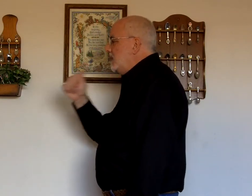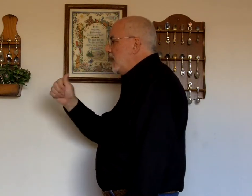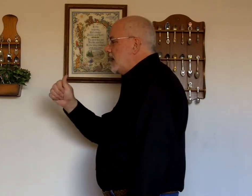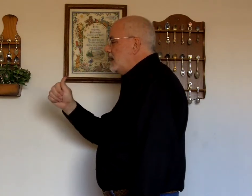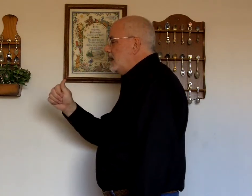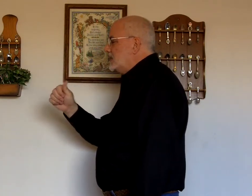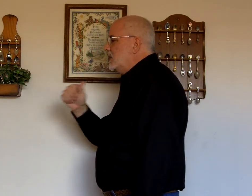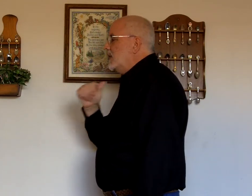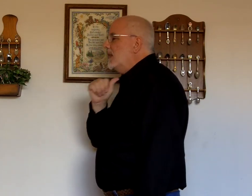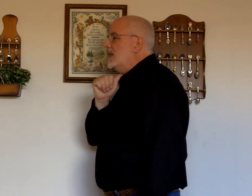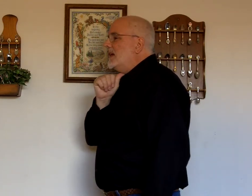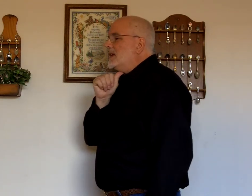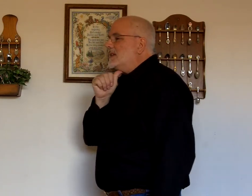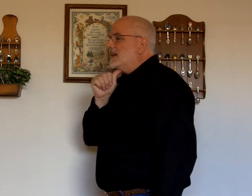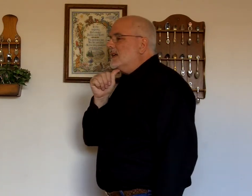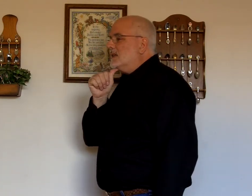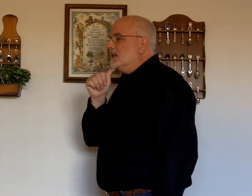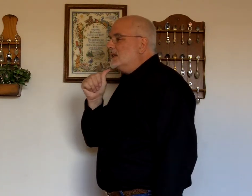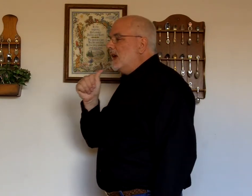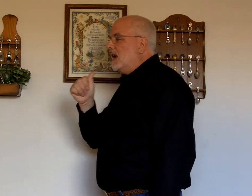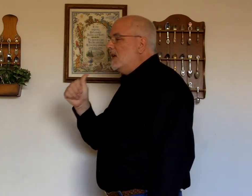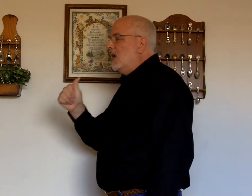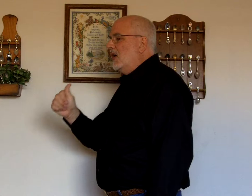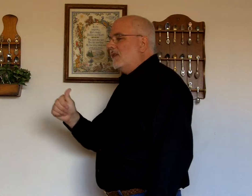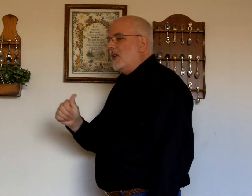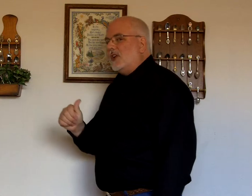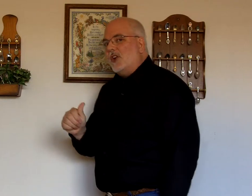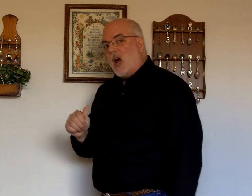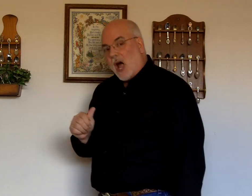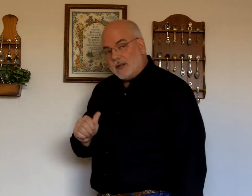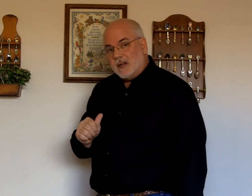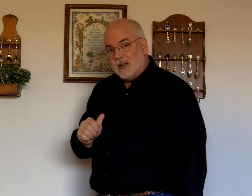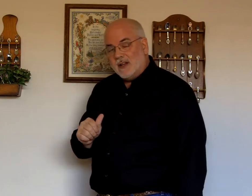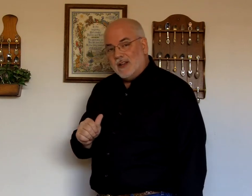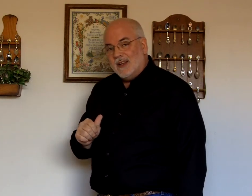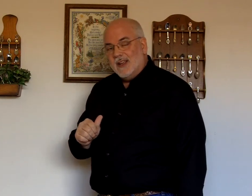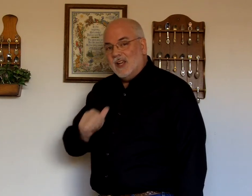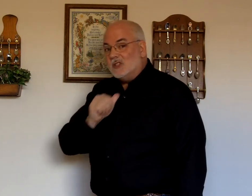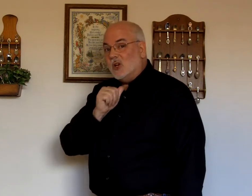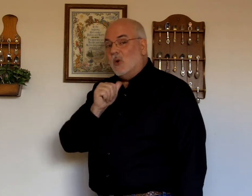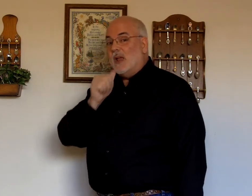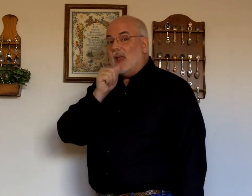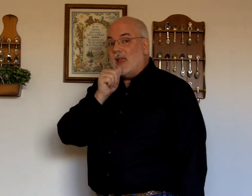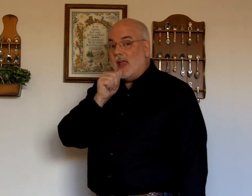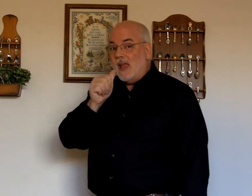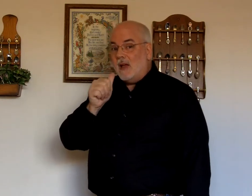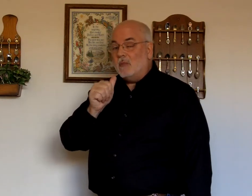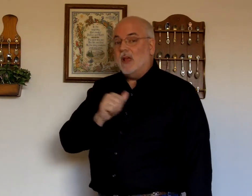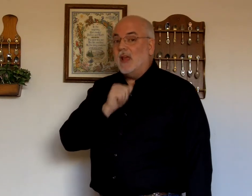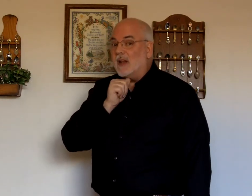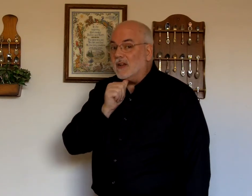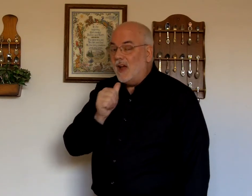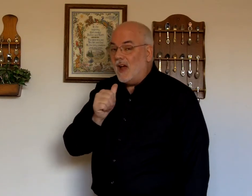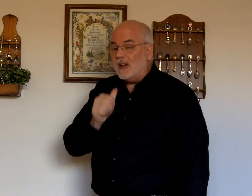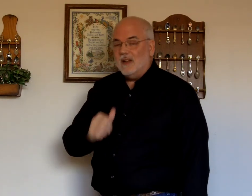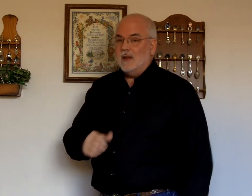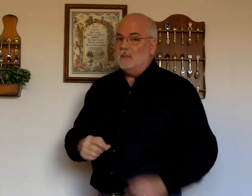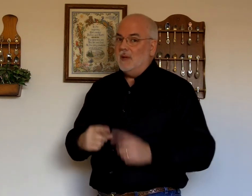can do like this. This is the sign for not. So, am and not being